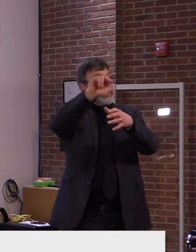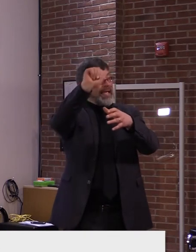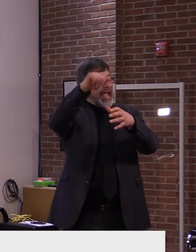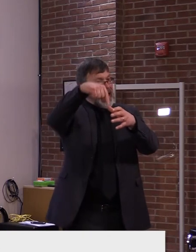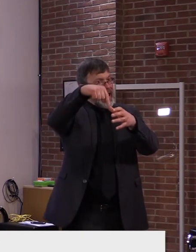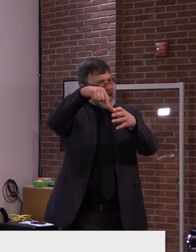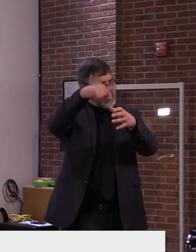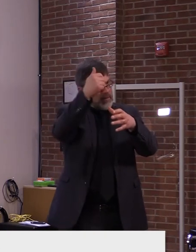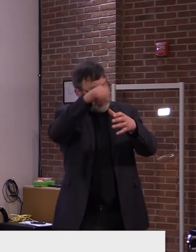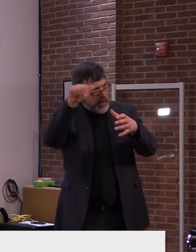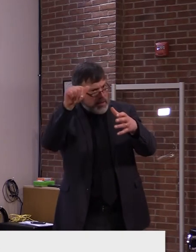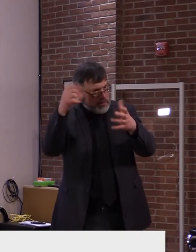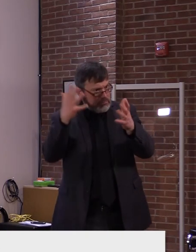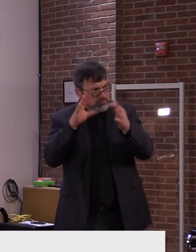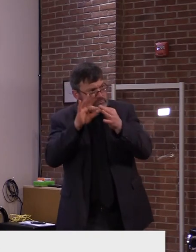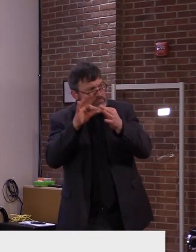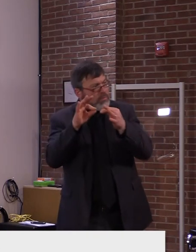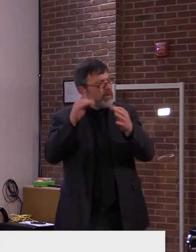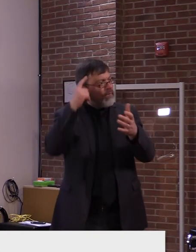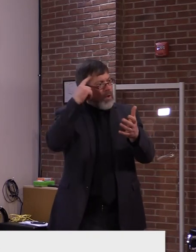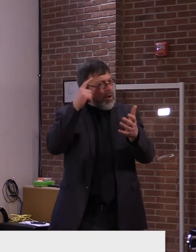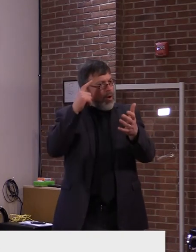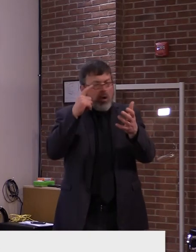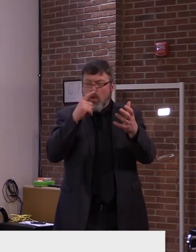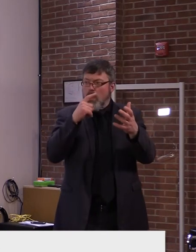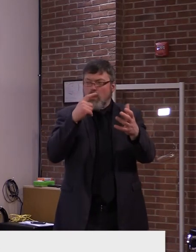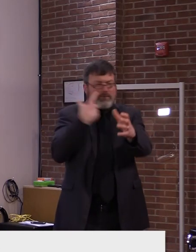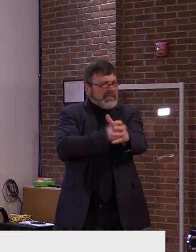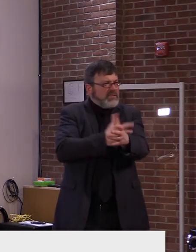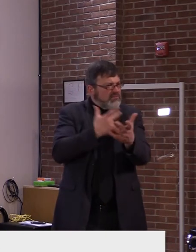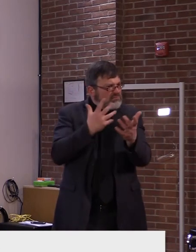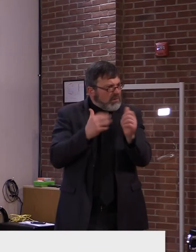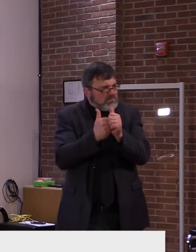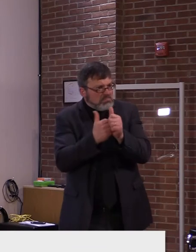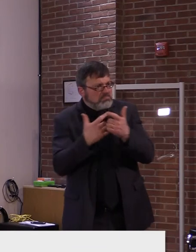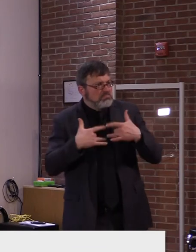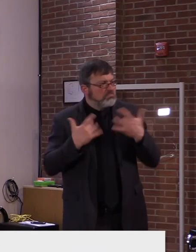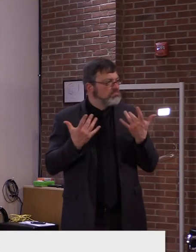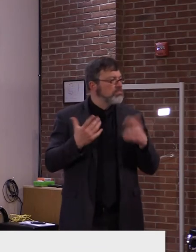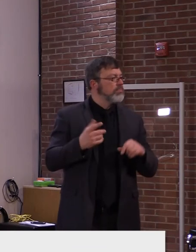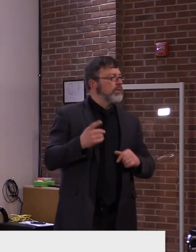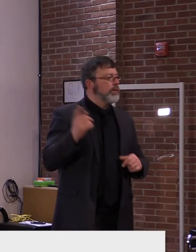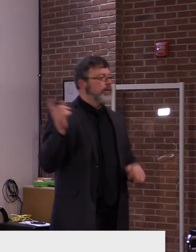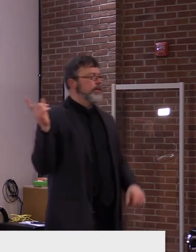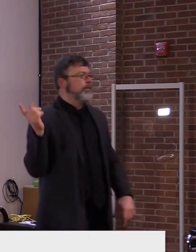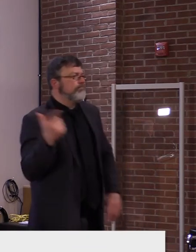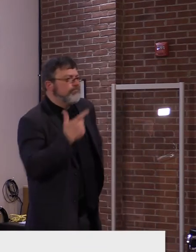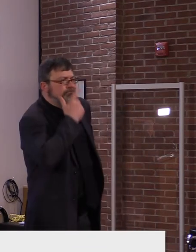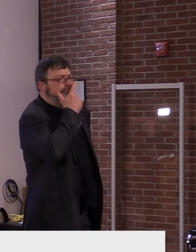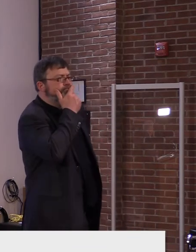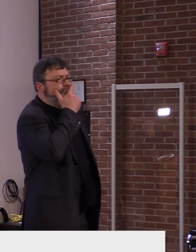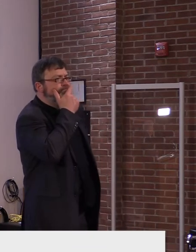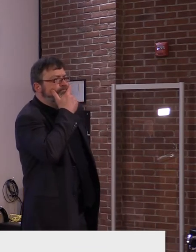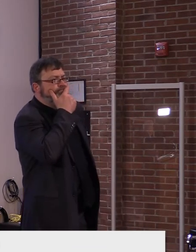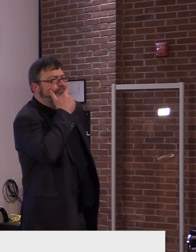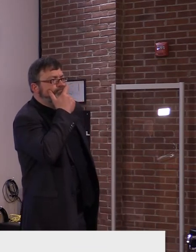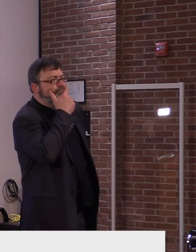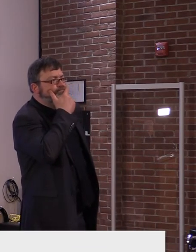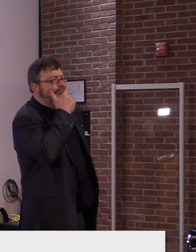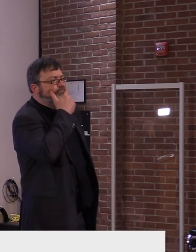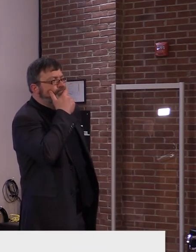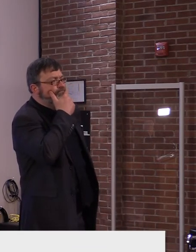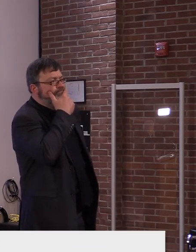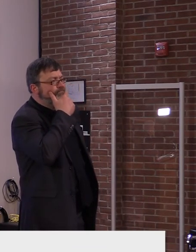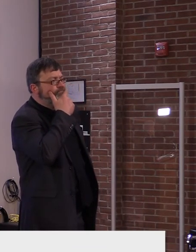did. It was, um, it was, uh, it was last week. Um, I don't know if it's ongoing.